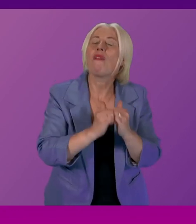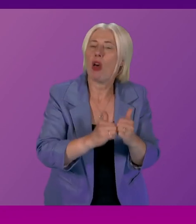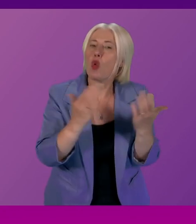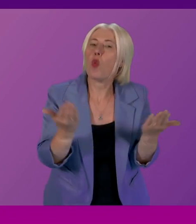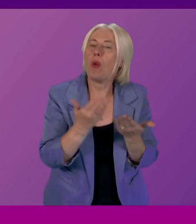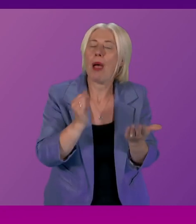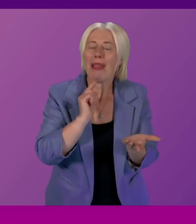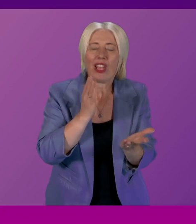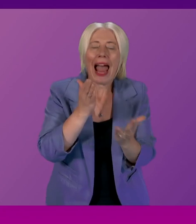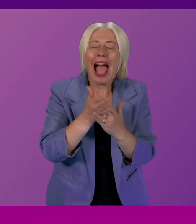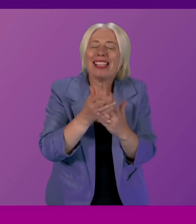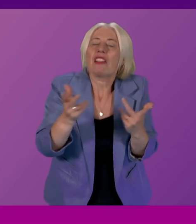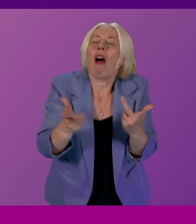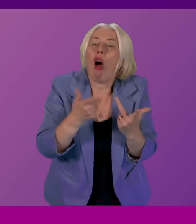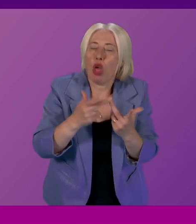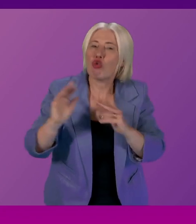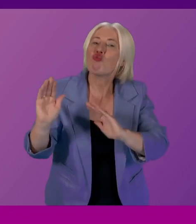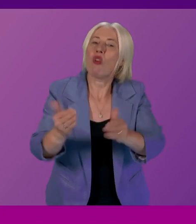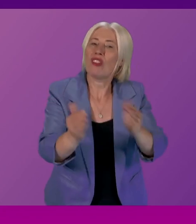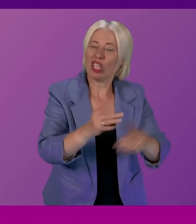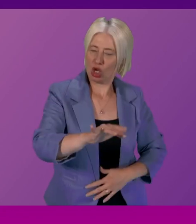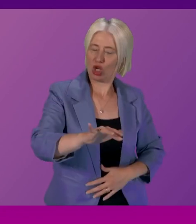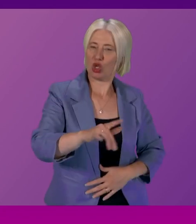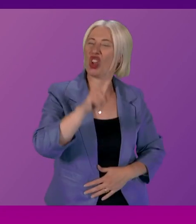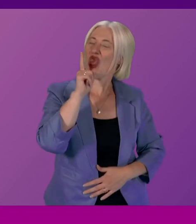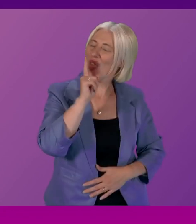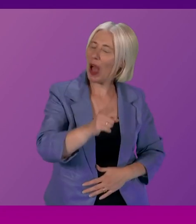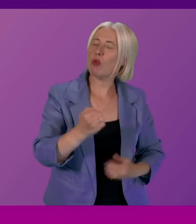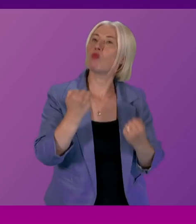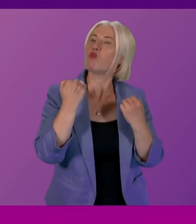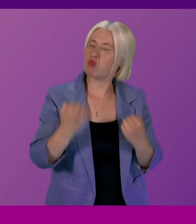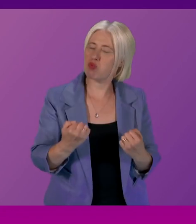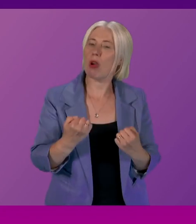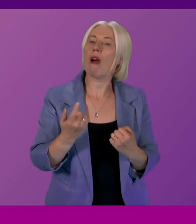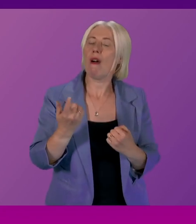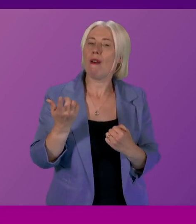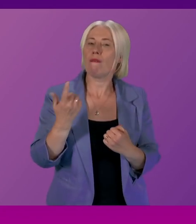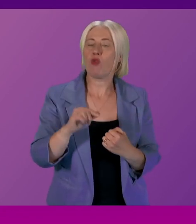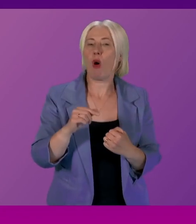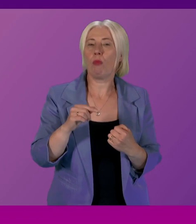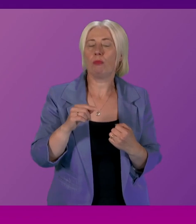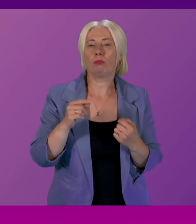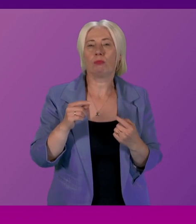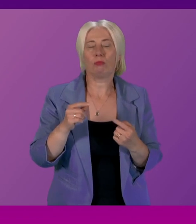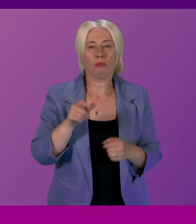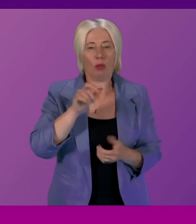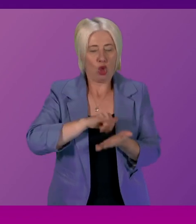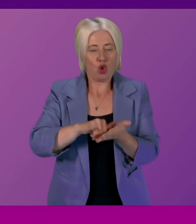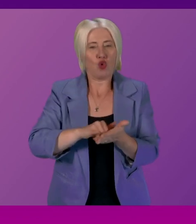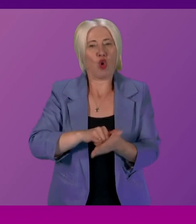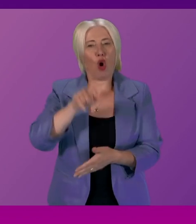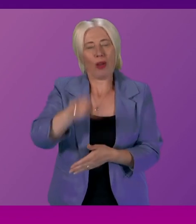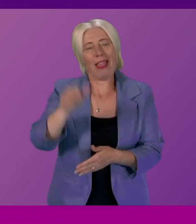access to other services and that was a really strong message from the commissioner in New York